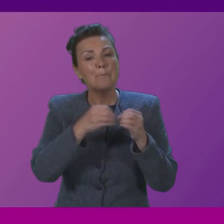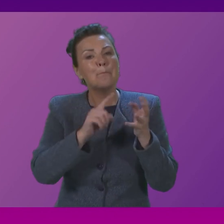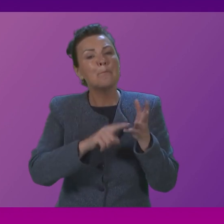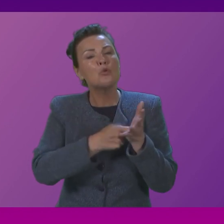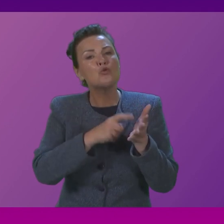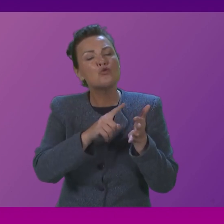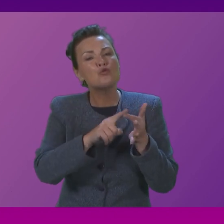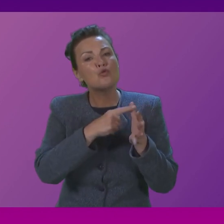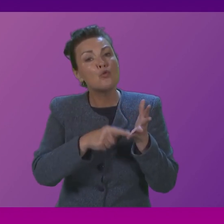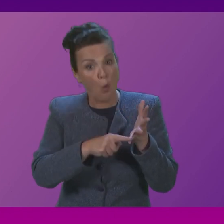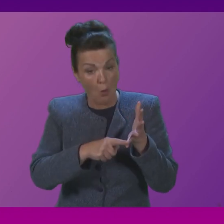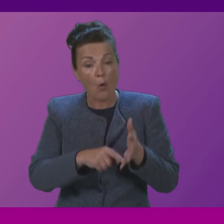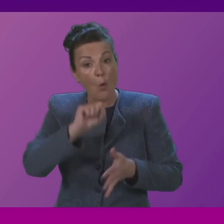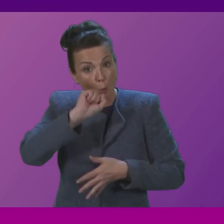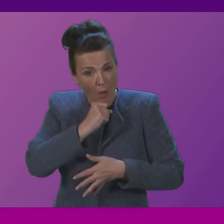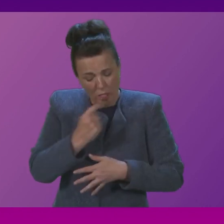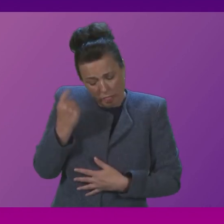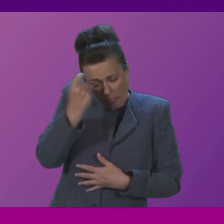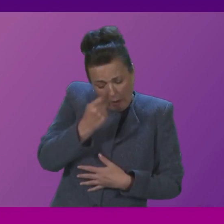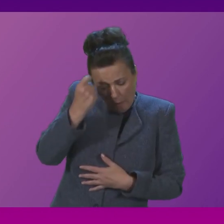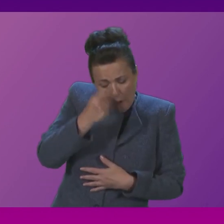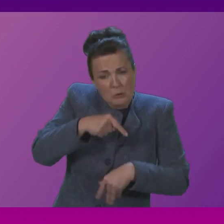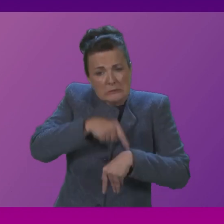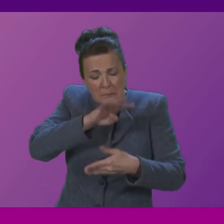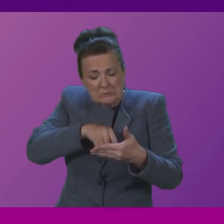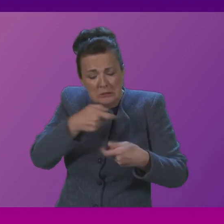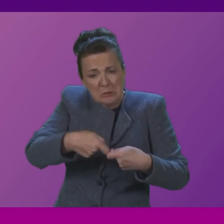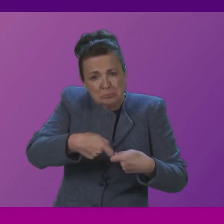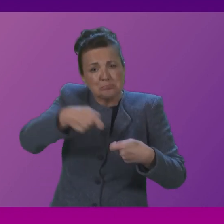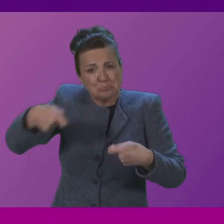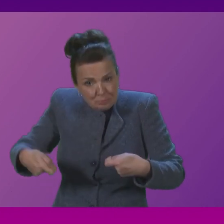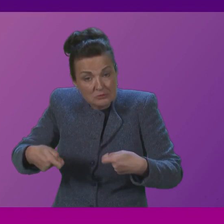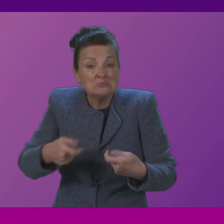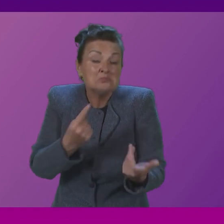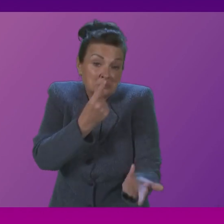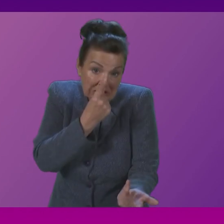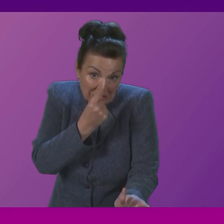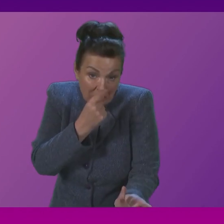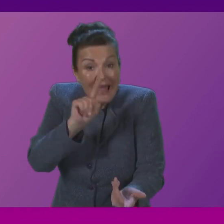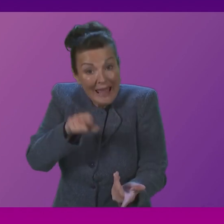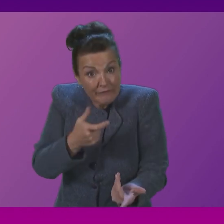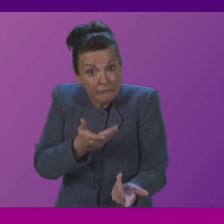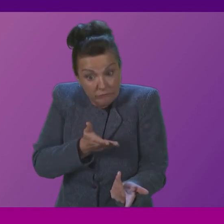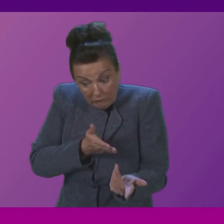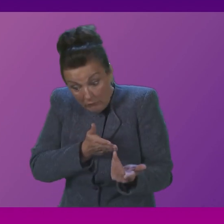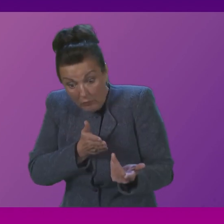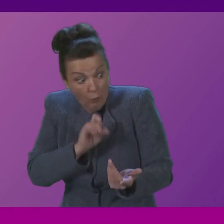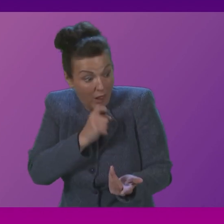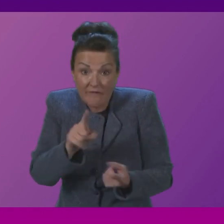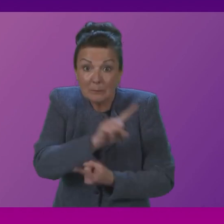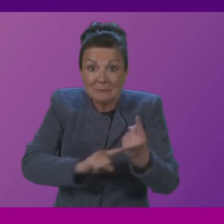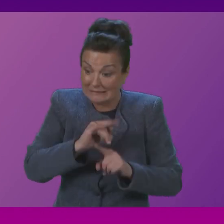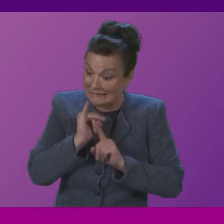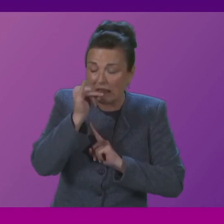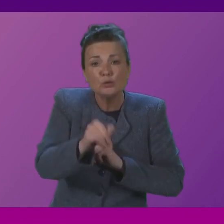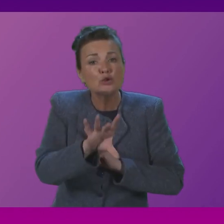timetabling off stage two of the gender recognition reform Scotland bill at its meeting which will take place